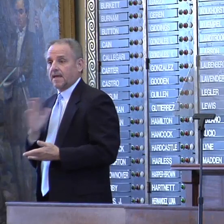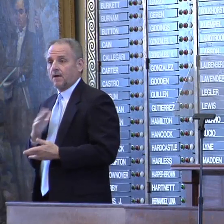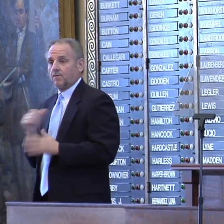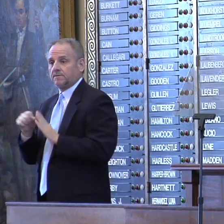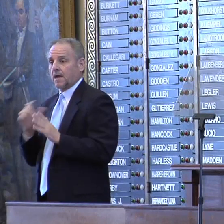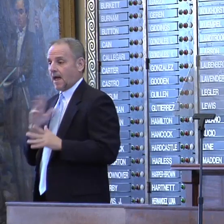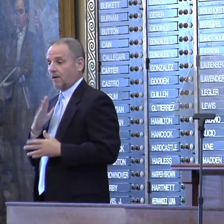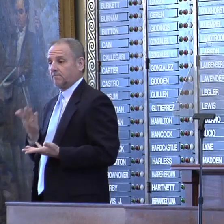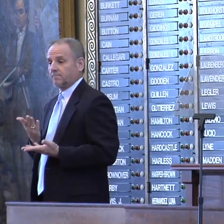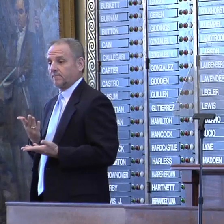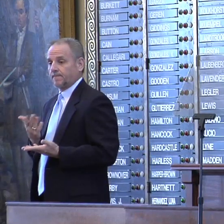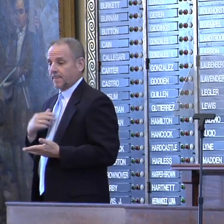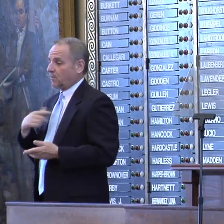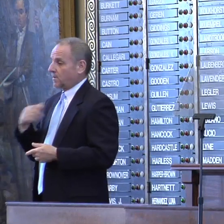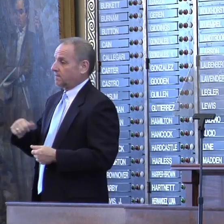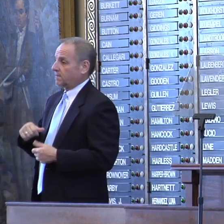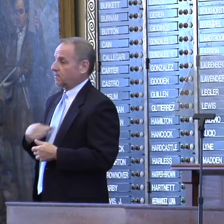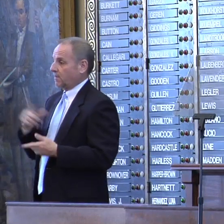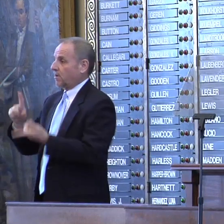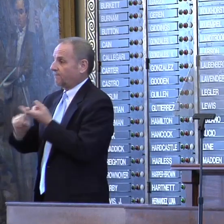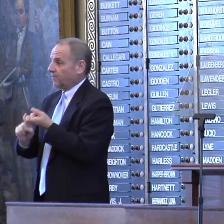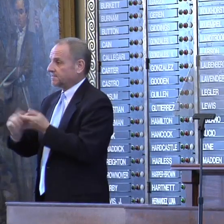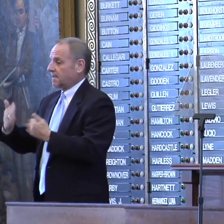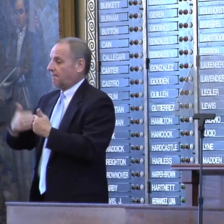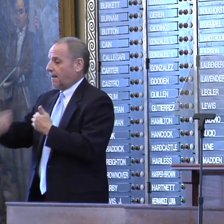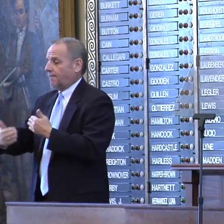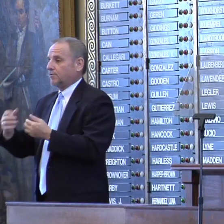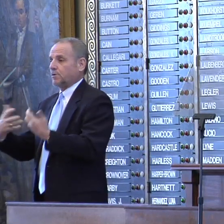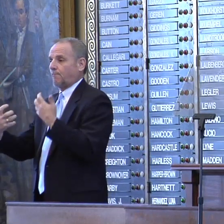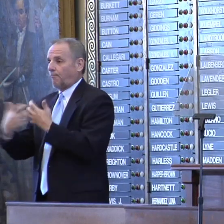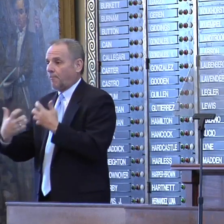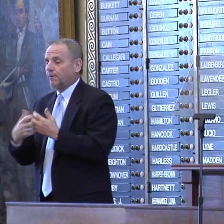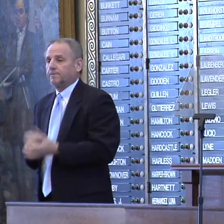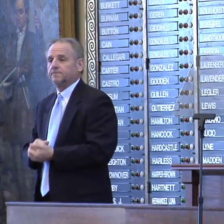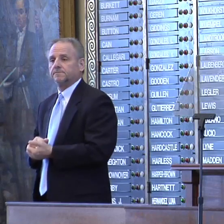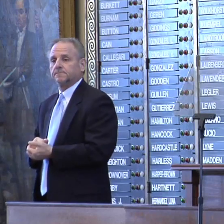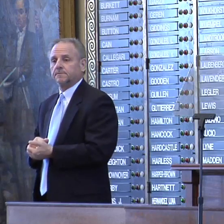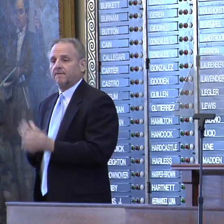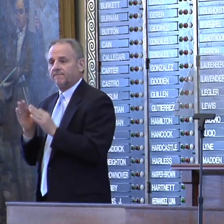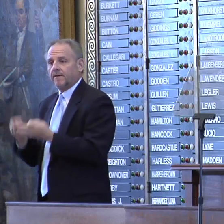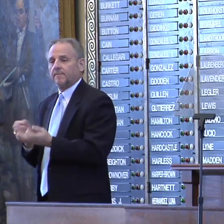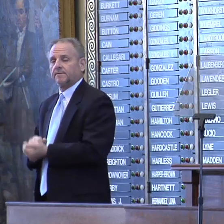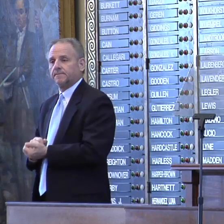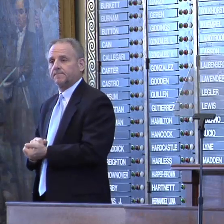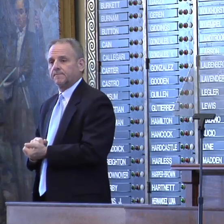And our proud Hispanic citizens are friends, neighbors, partners, family.